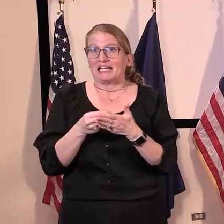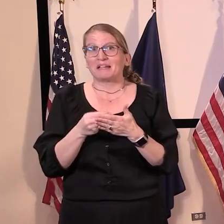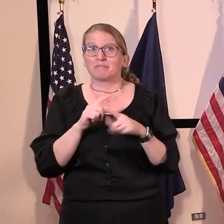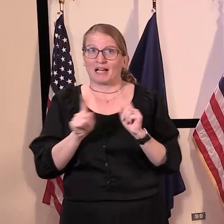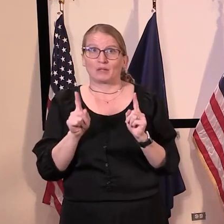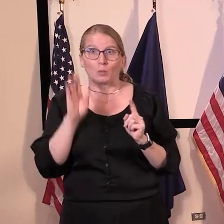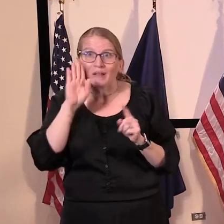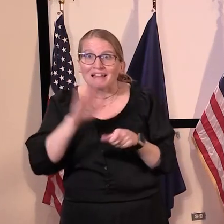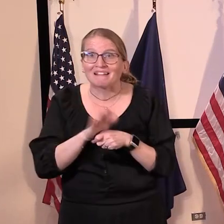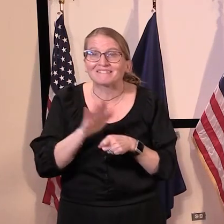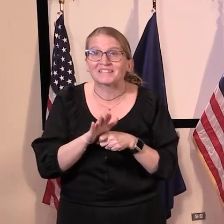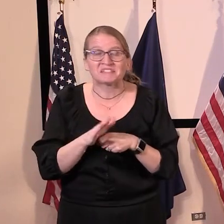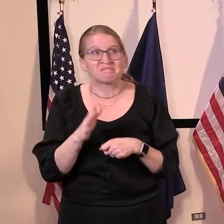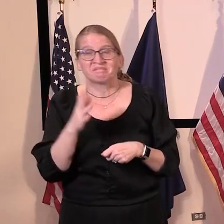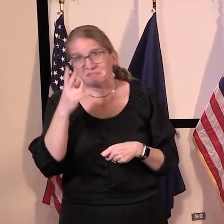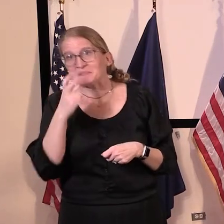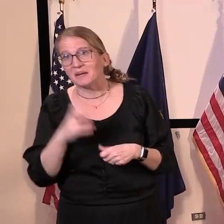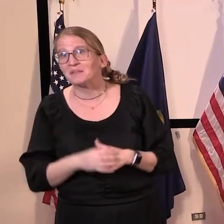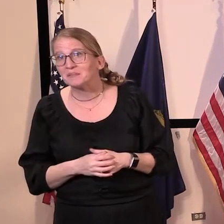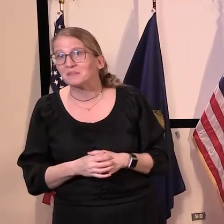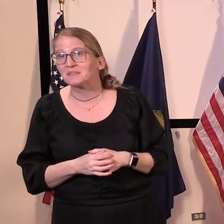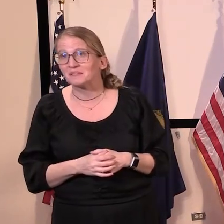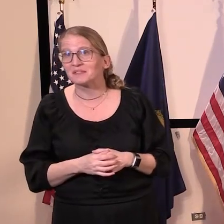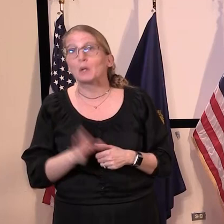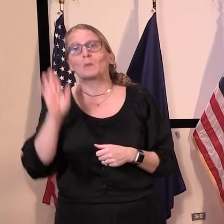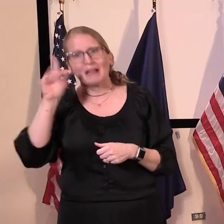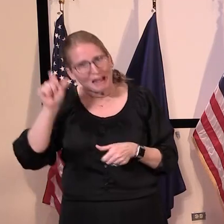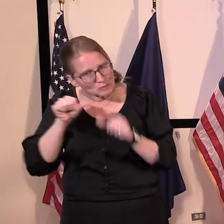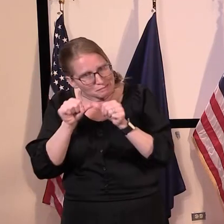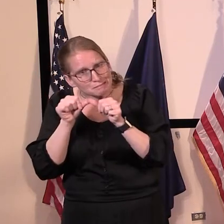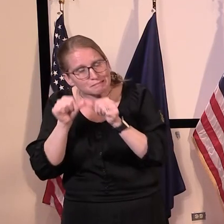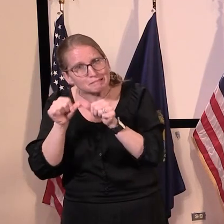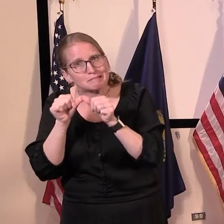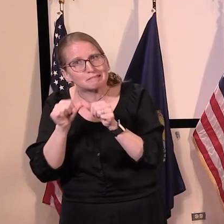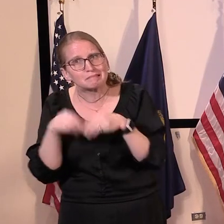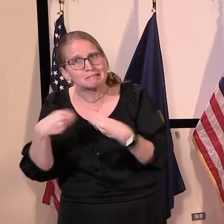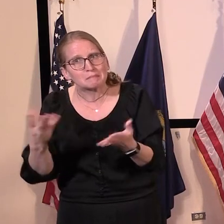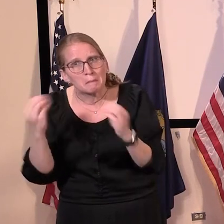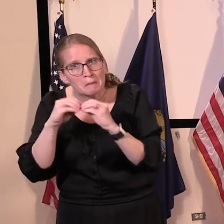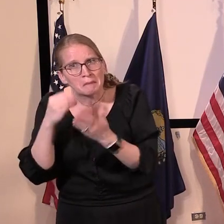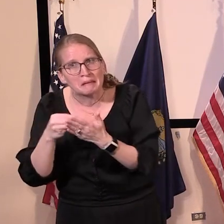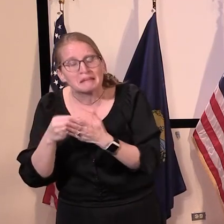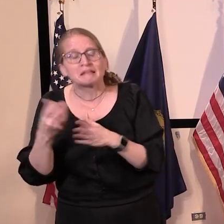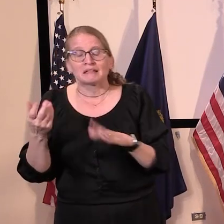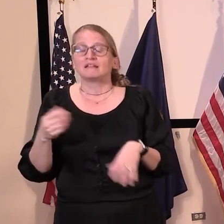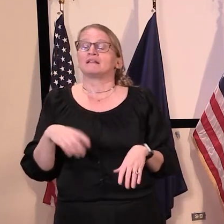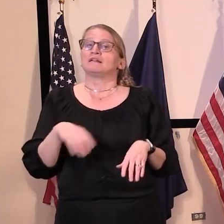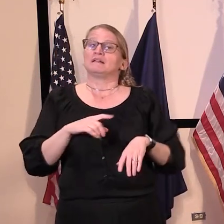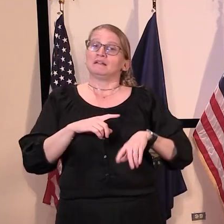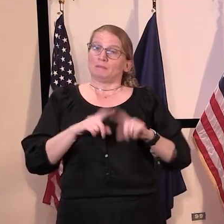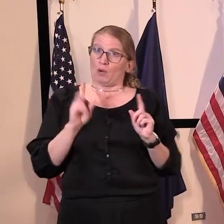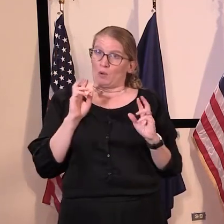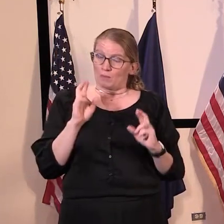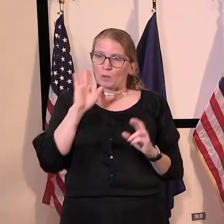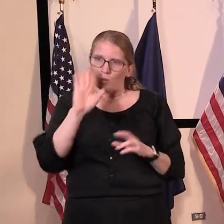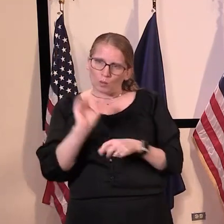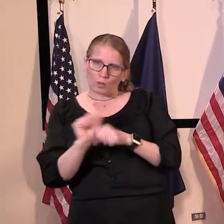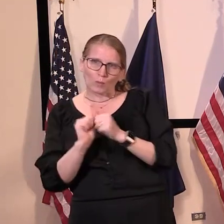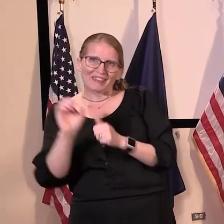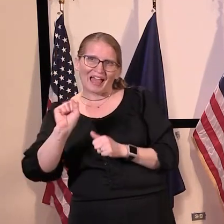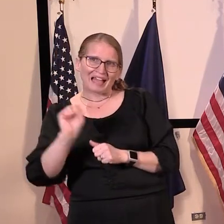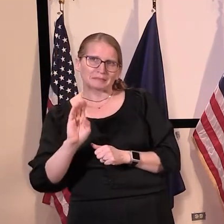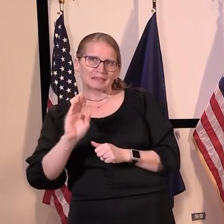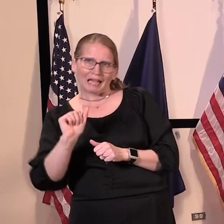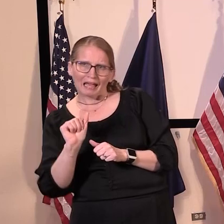have to continue our efforts. My hope is that on this too, we'll be working with the SBA to get input from our